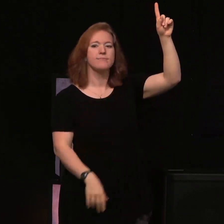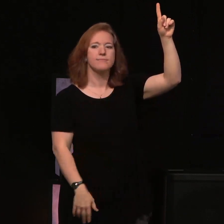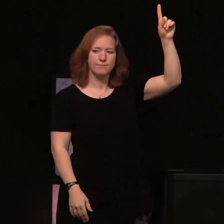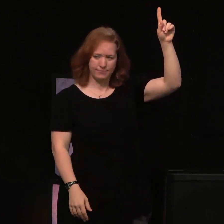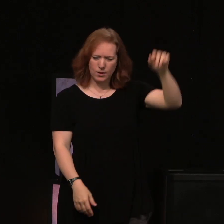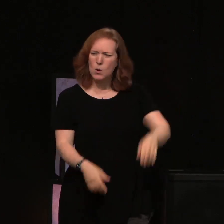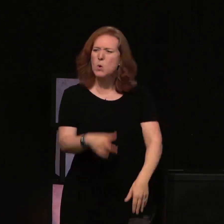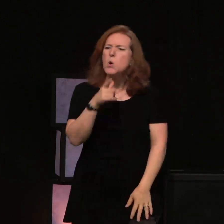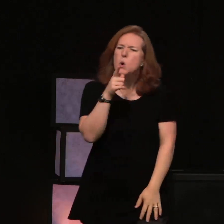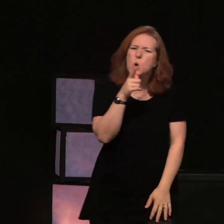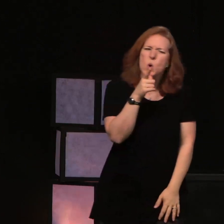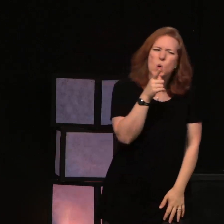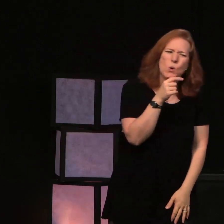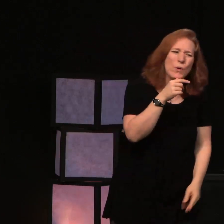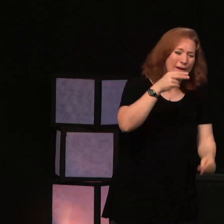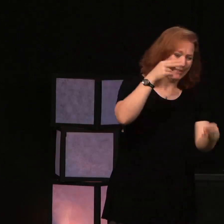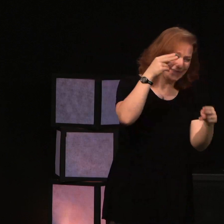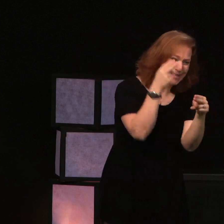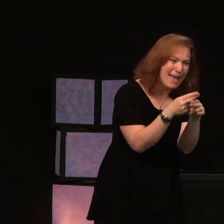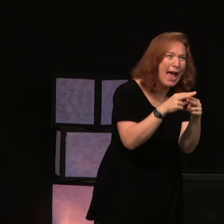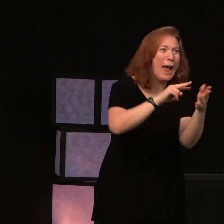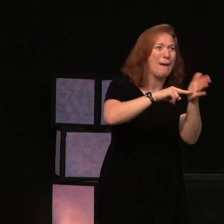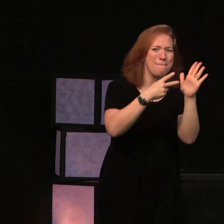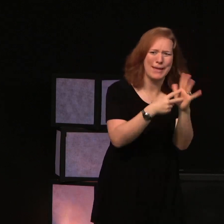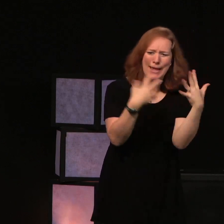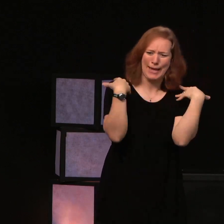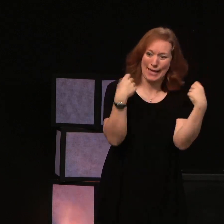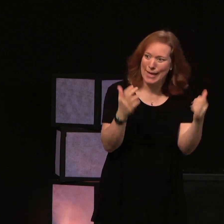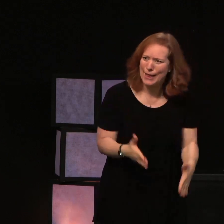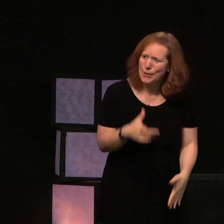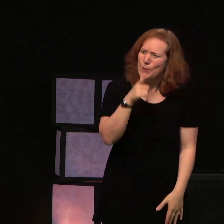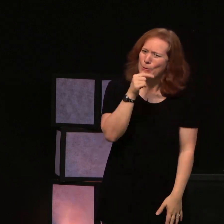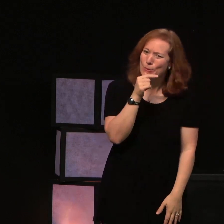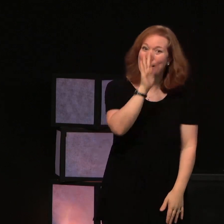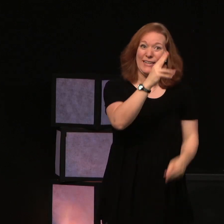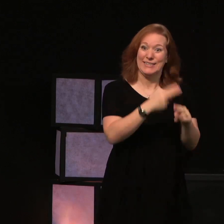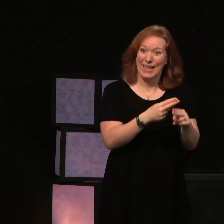Whose name is the healer?